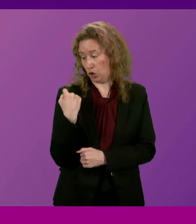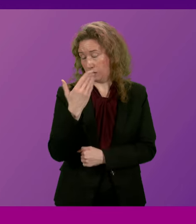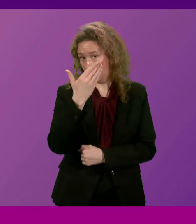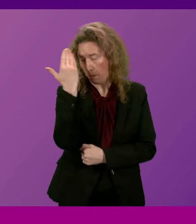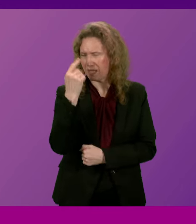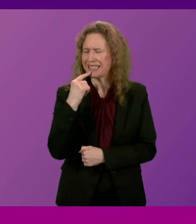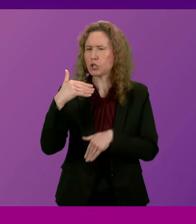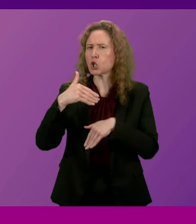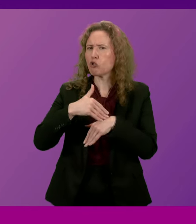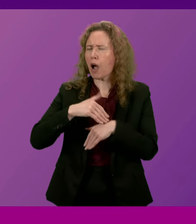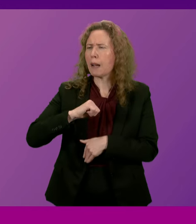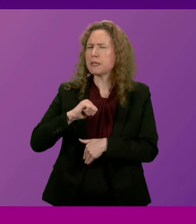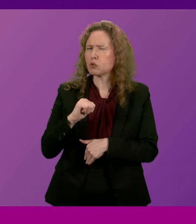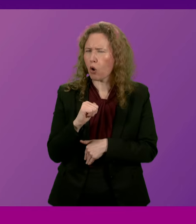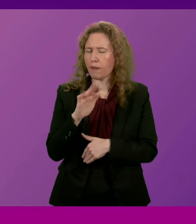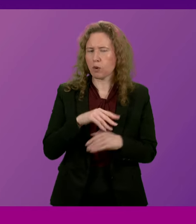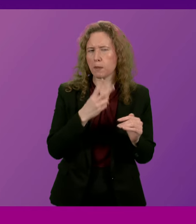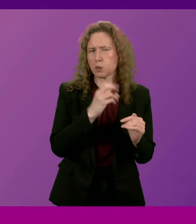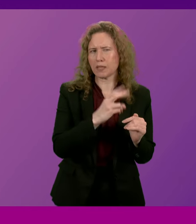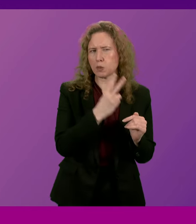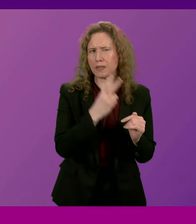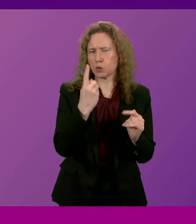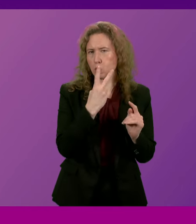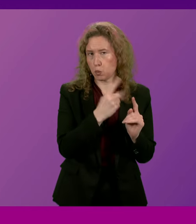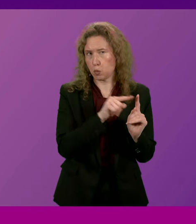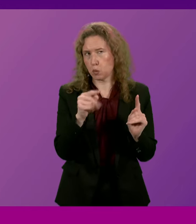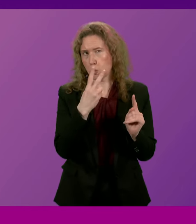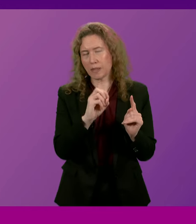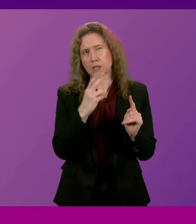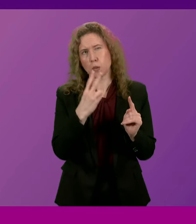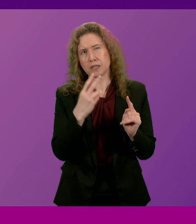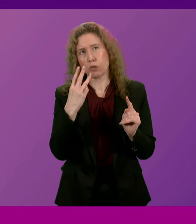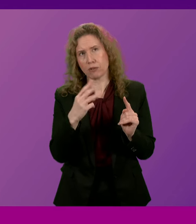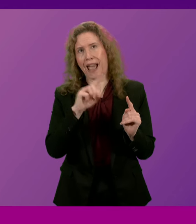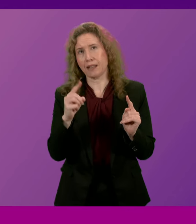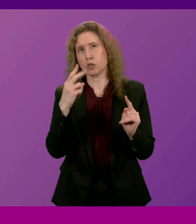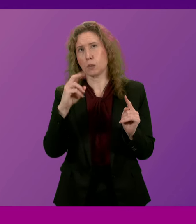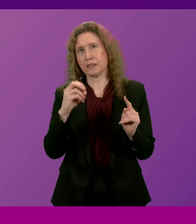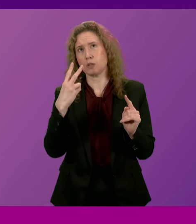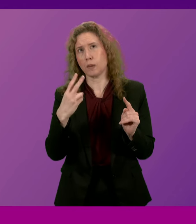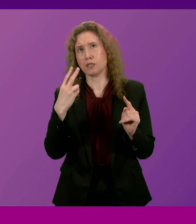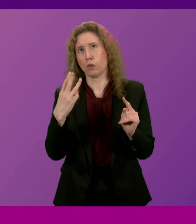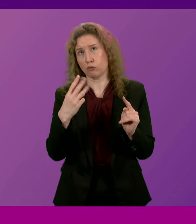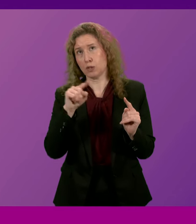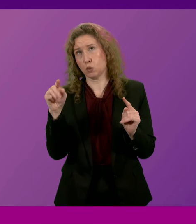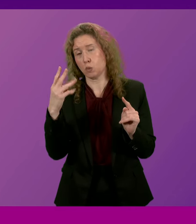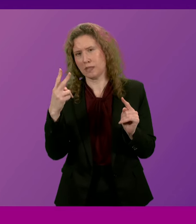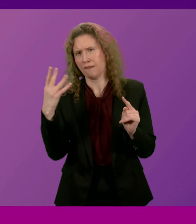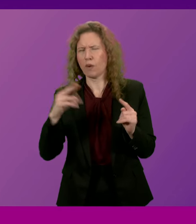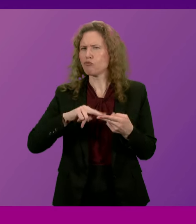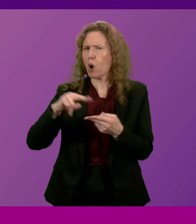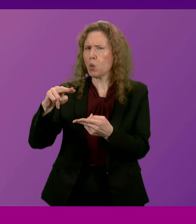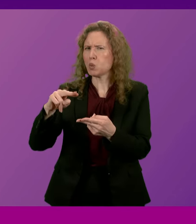said crime in Scotland from 2022 to 2023 to 2023-24 rose by 4%.